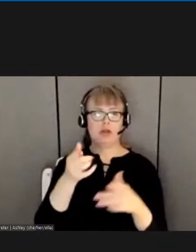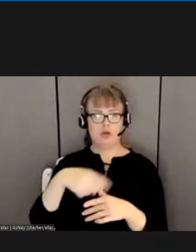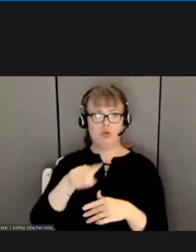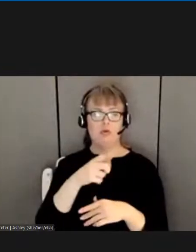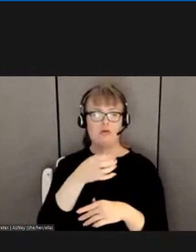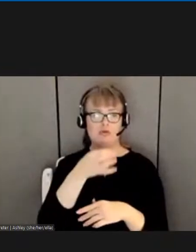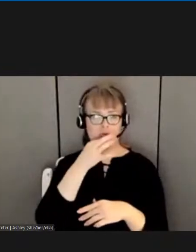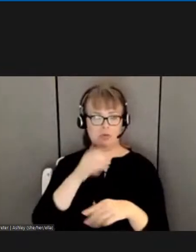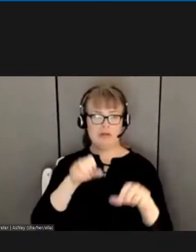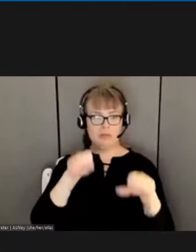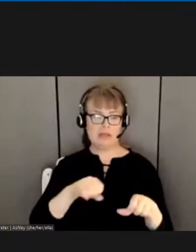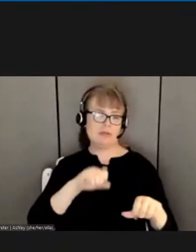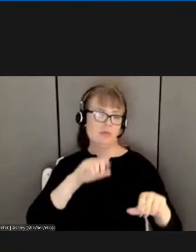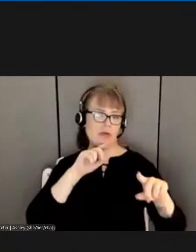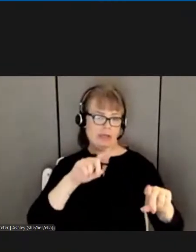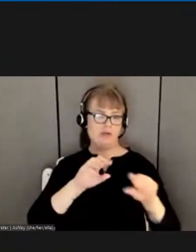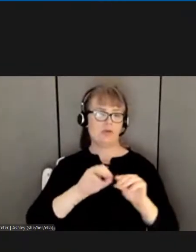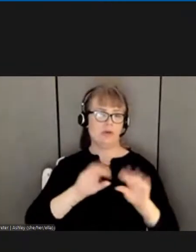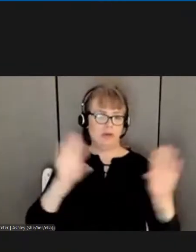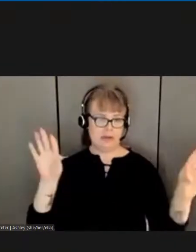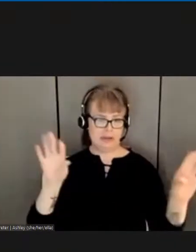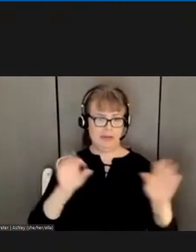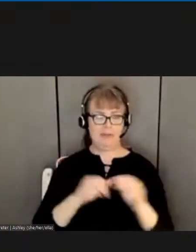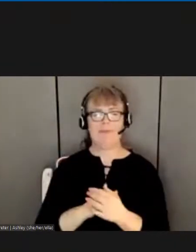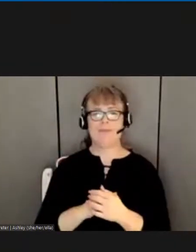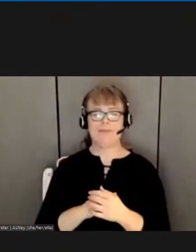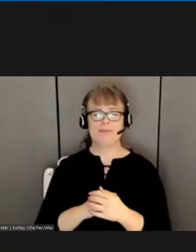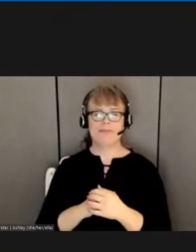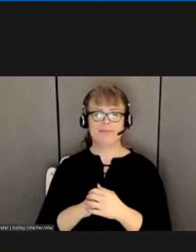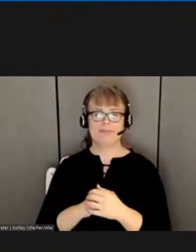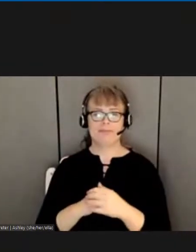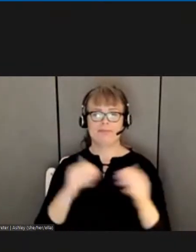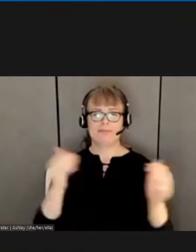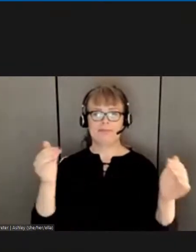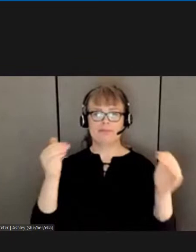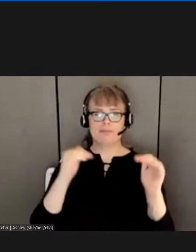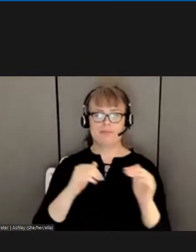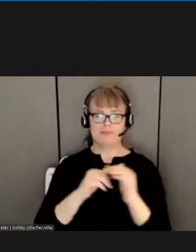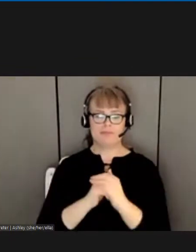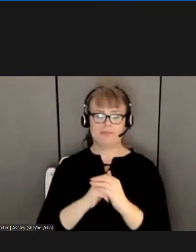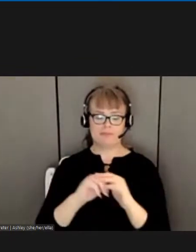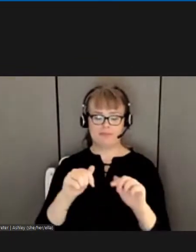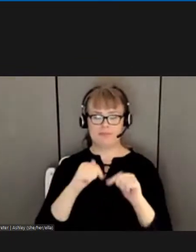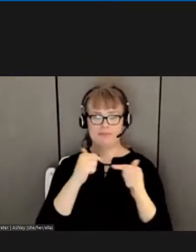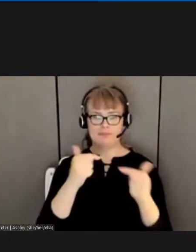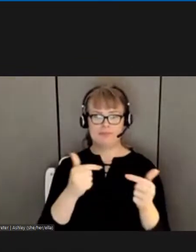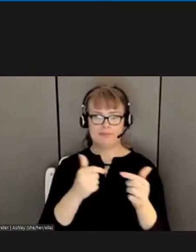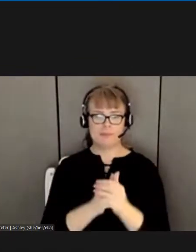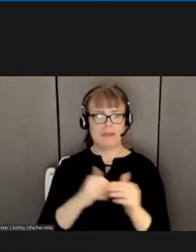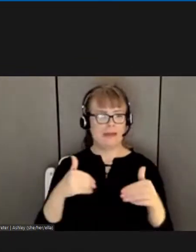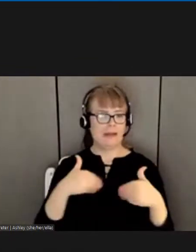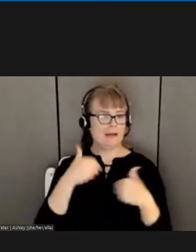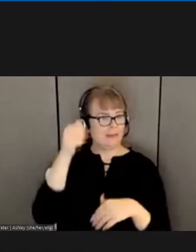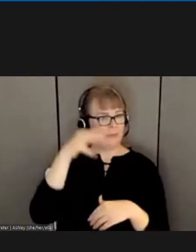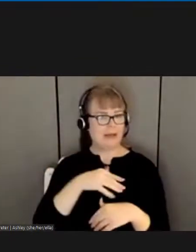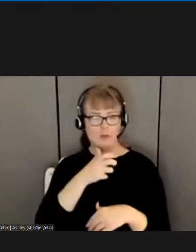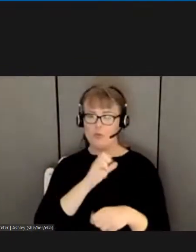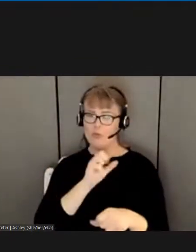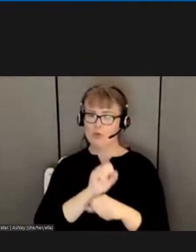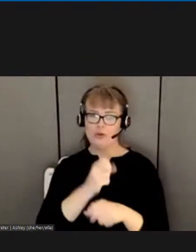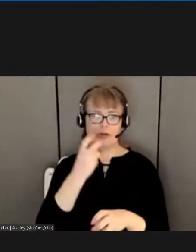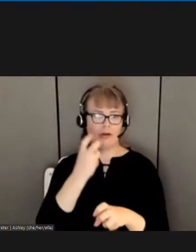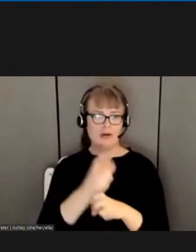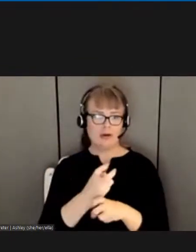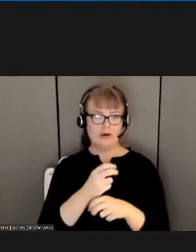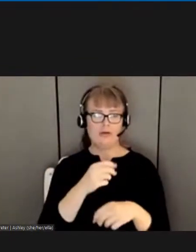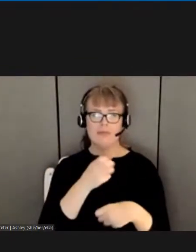the question that you asked so at this time uh let me bring forth a young man who's working very hard to ensure that